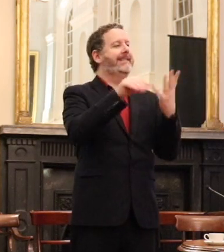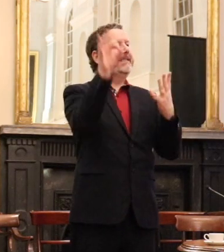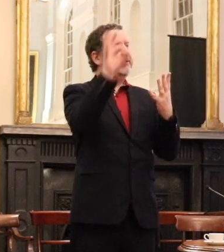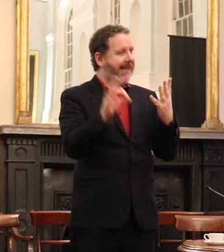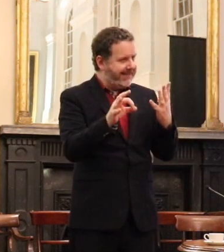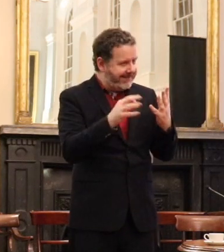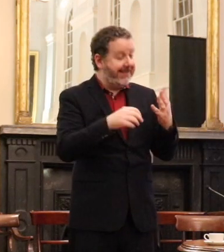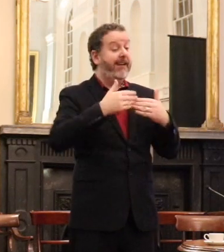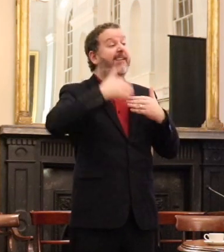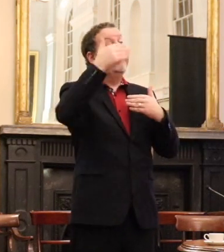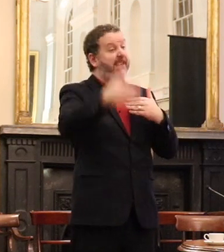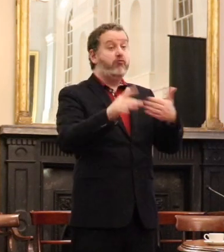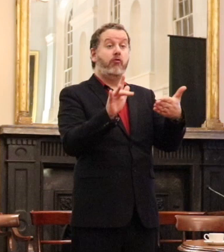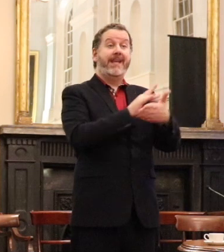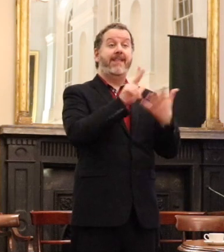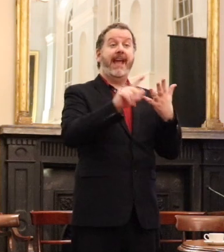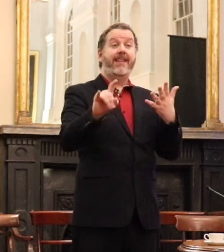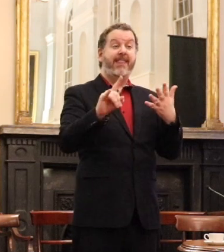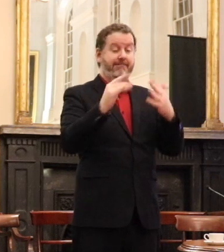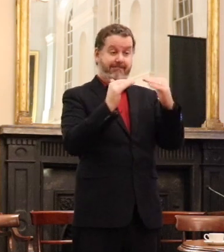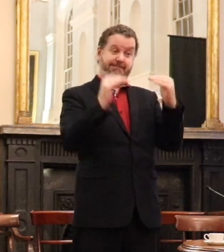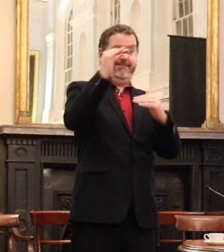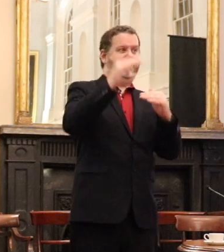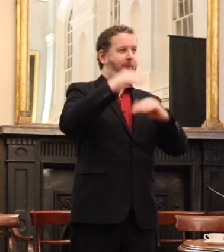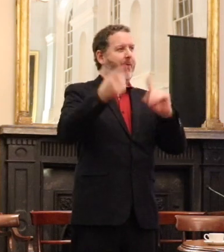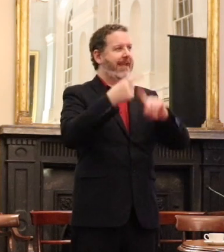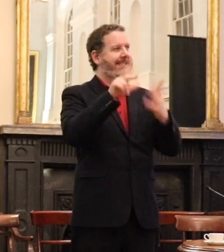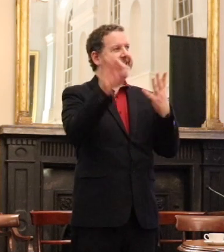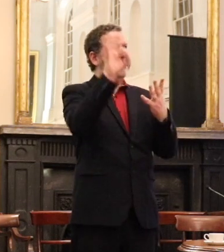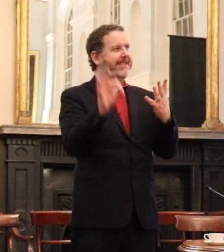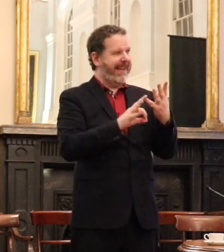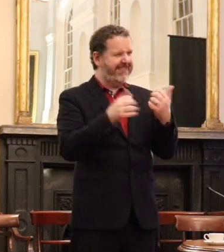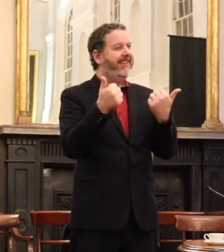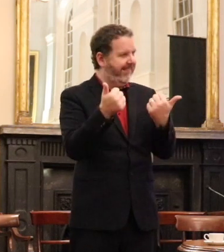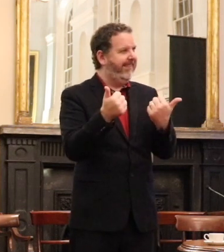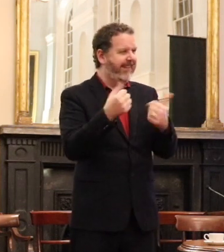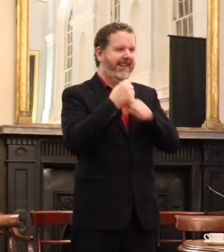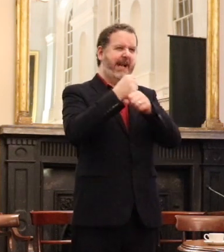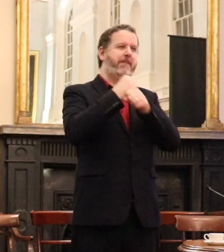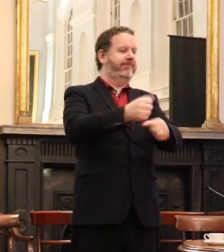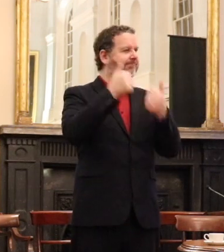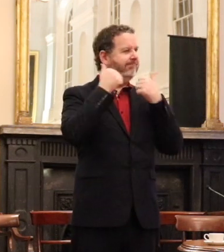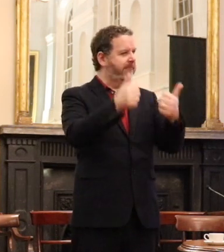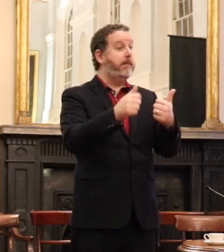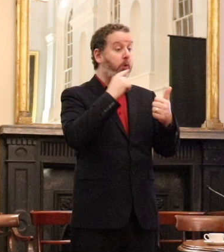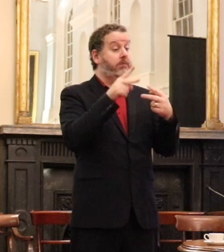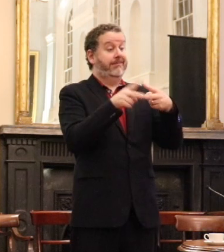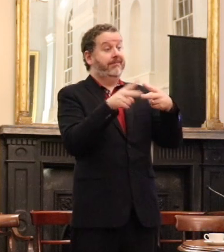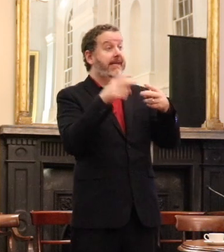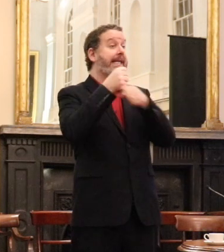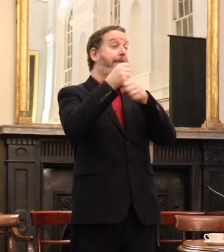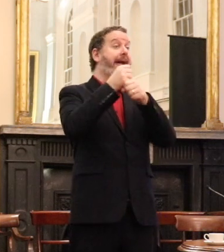the repeal for repeal EA but what's important to understand about those constitutional campaigns is that they